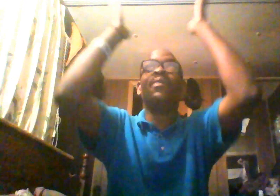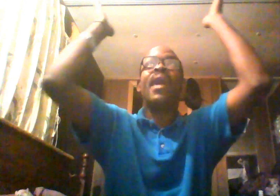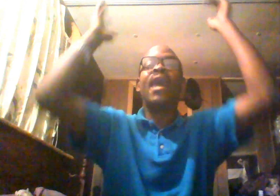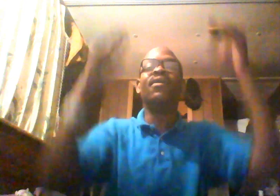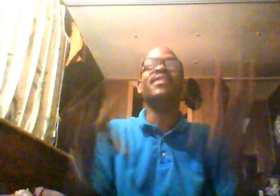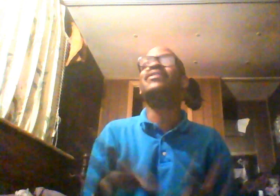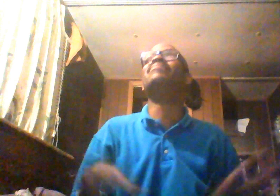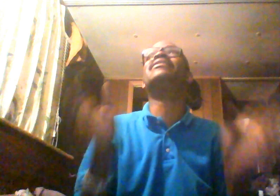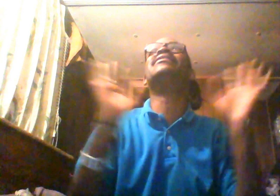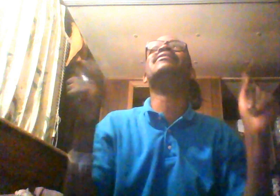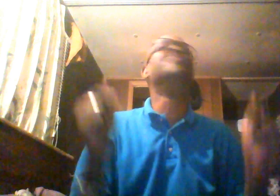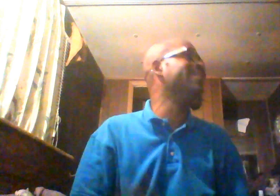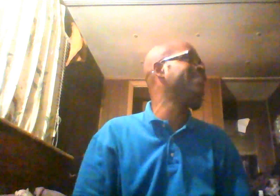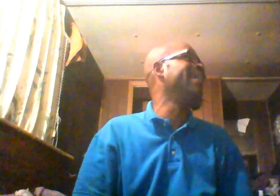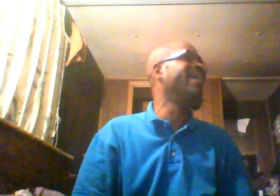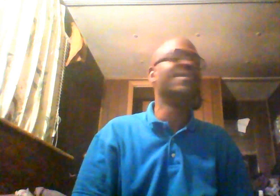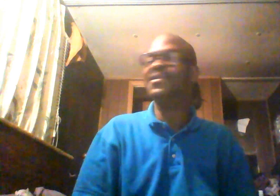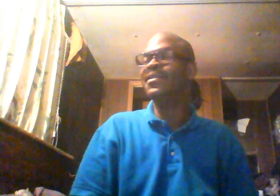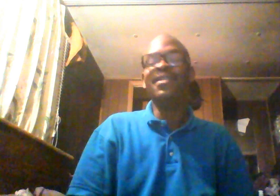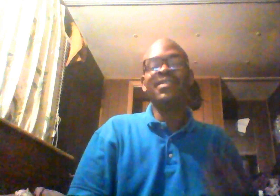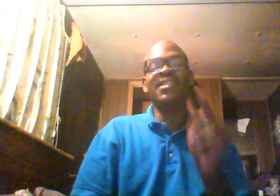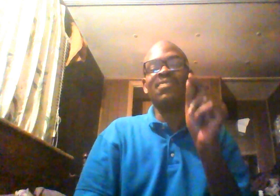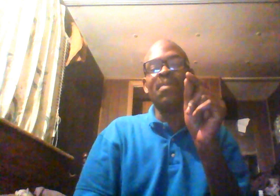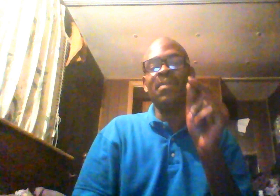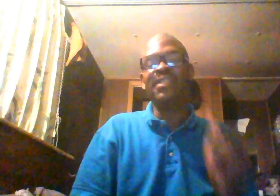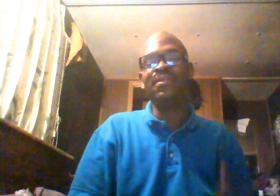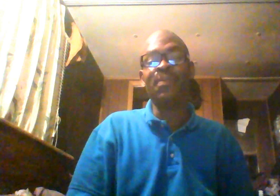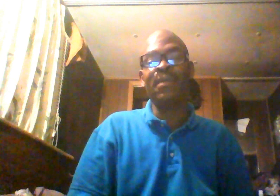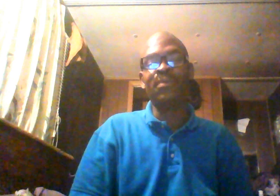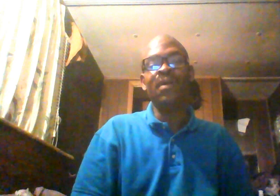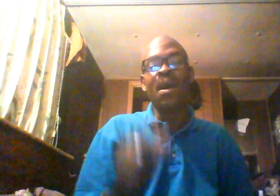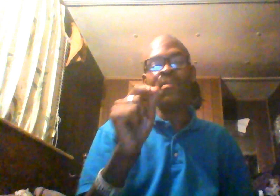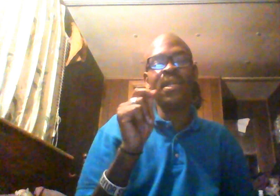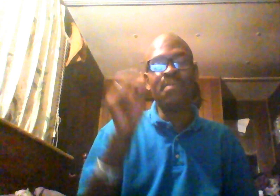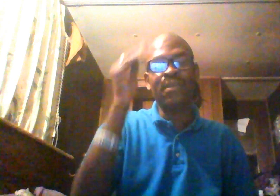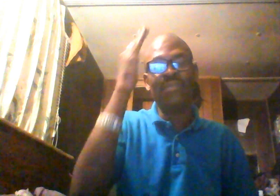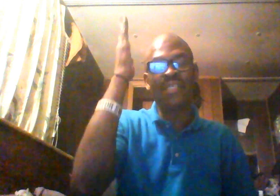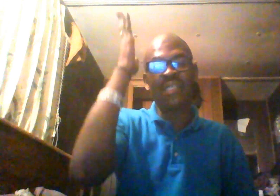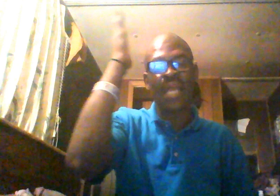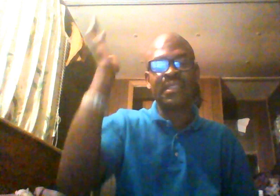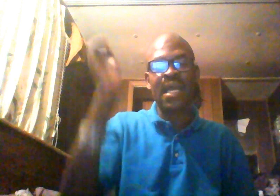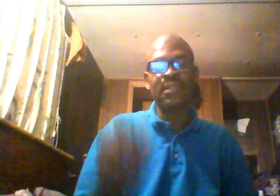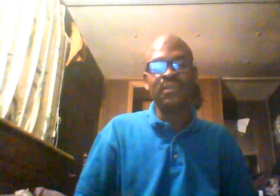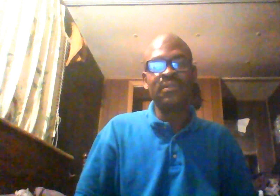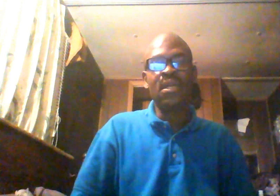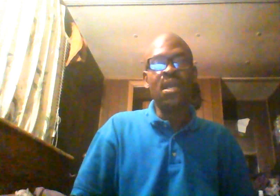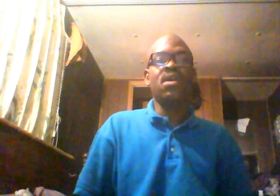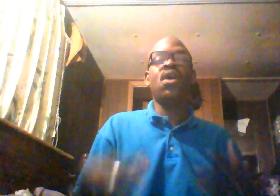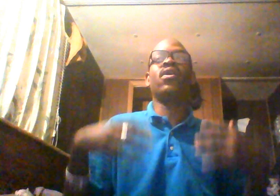power or some stupid shit. See, that's what money do to people. Money make you dizzy like that. Okay.